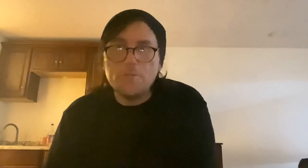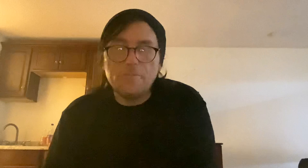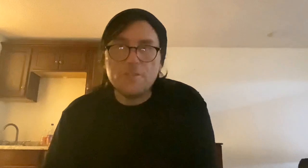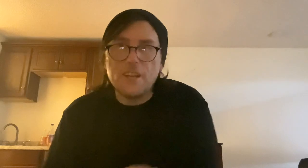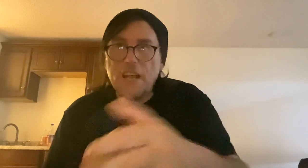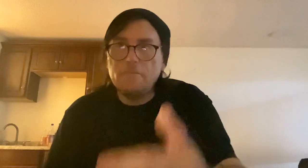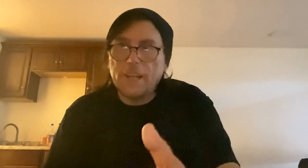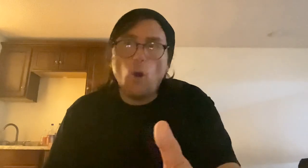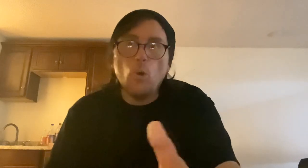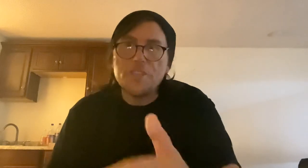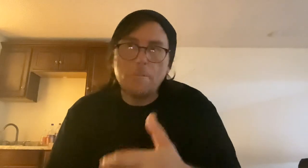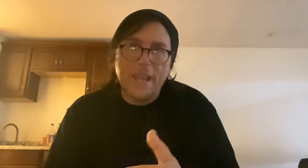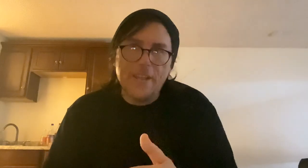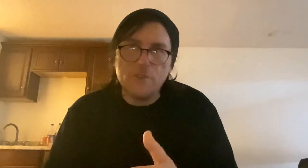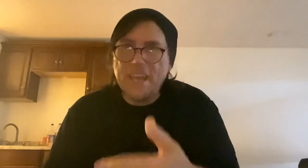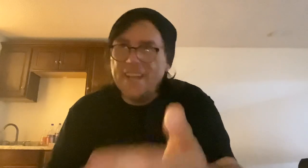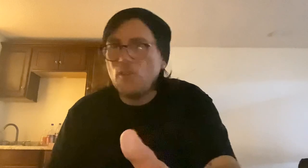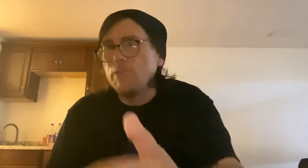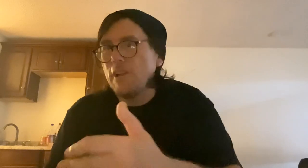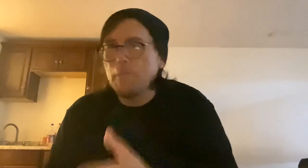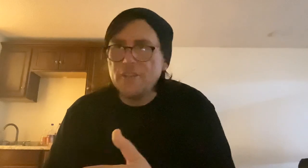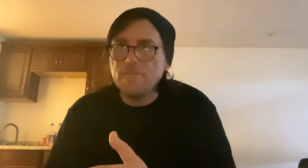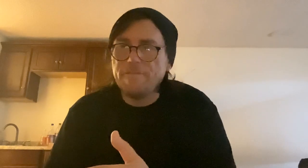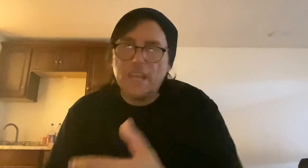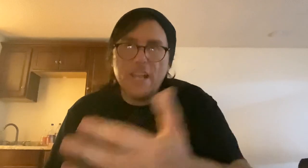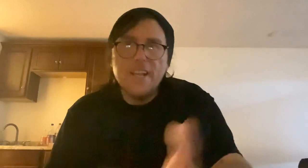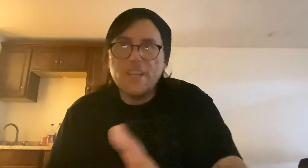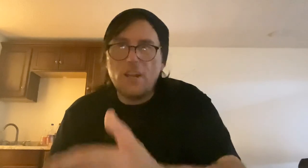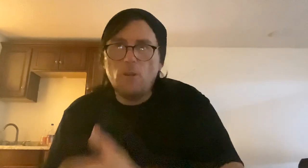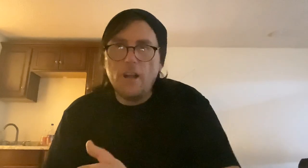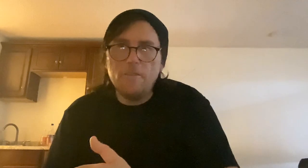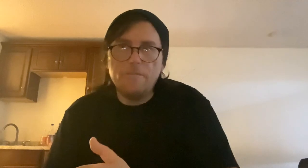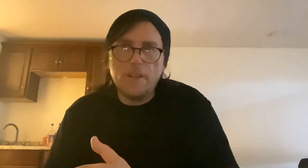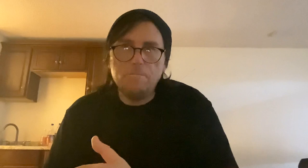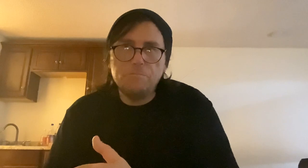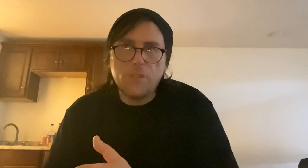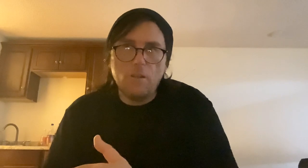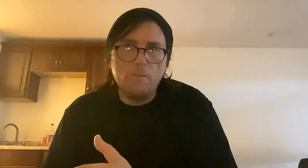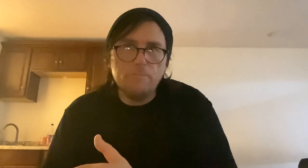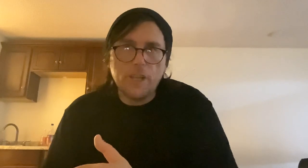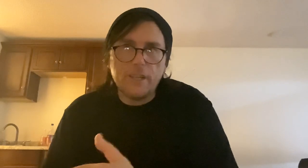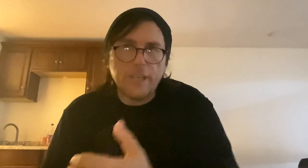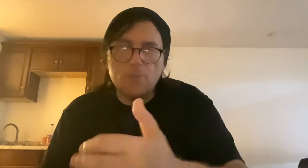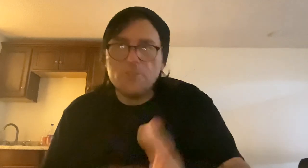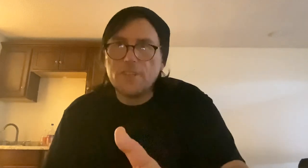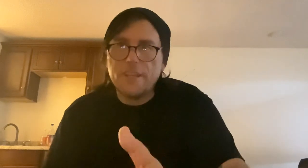different styles. Have, like, a whole entire page of hands, a whole entire page of feet, you know, of, you know, character studies